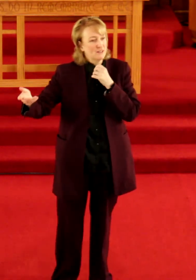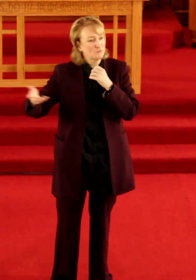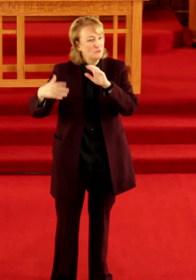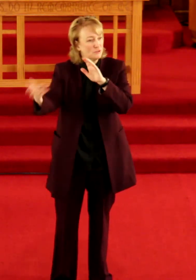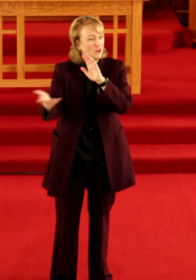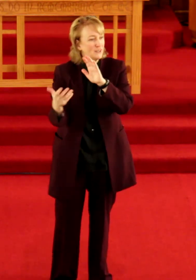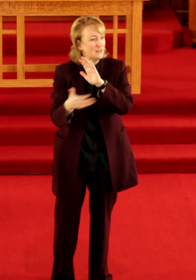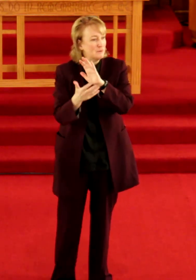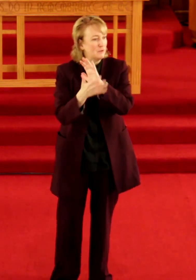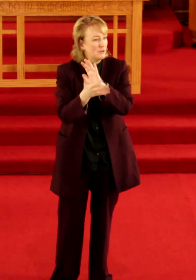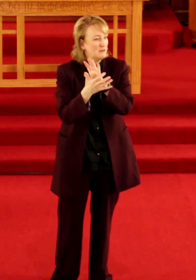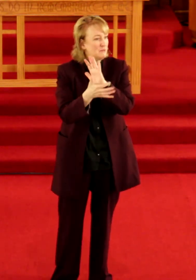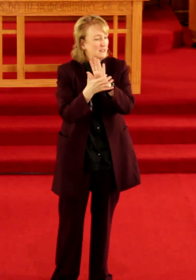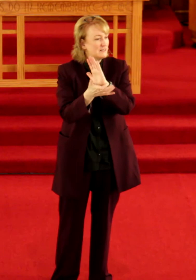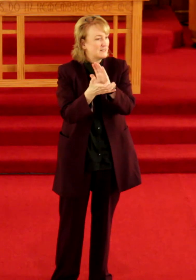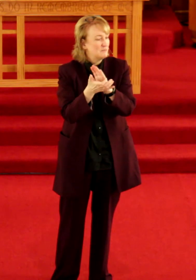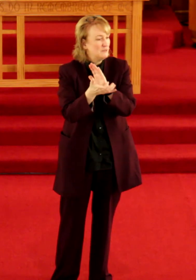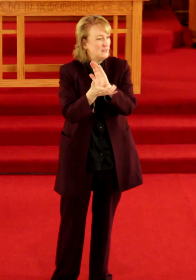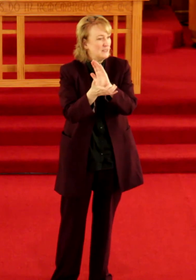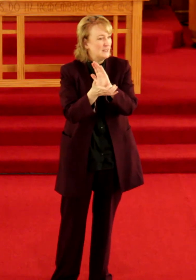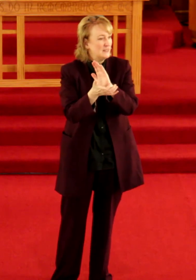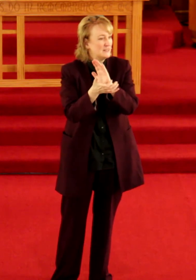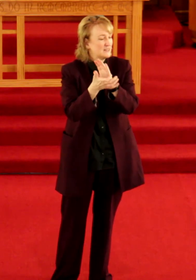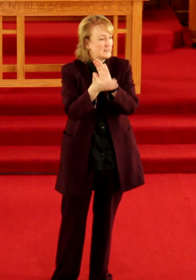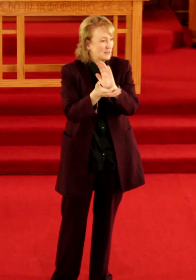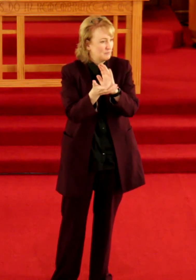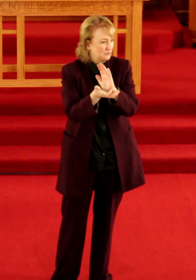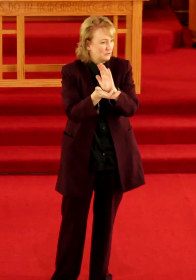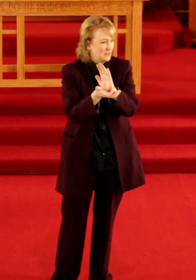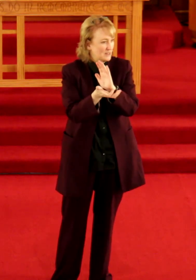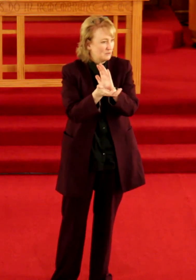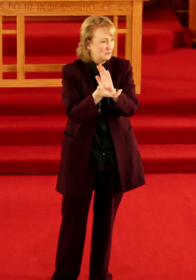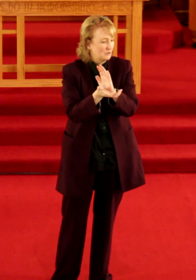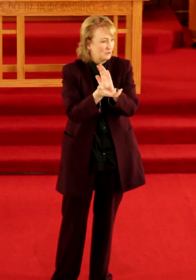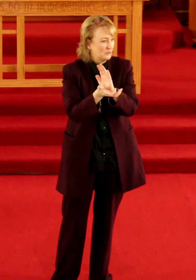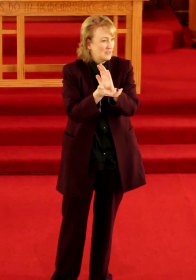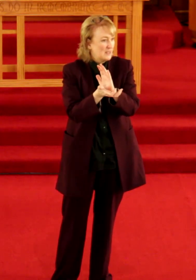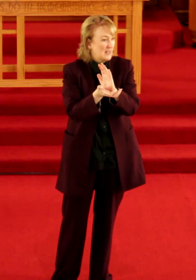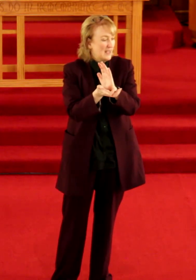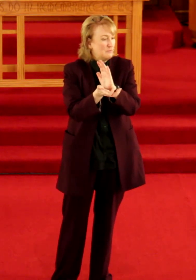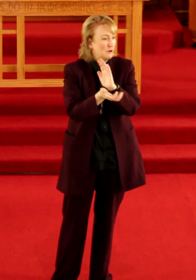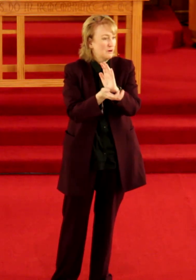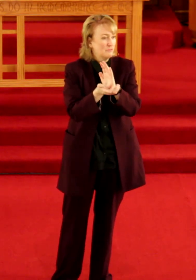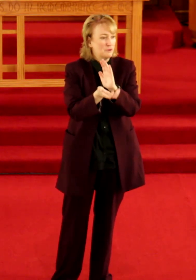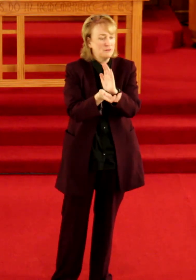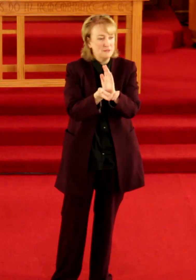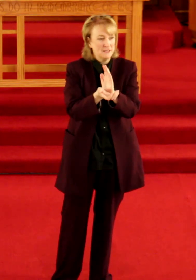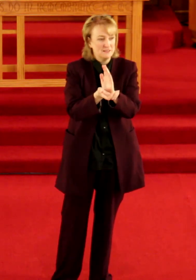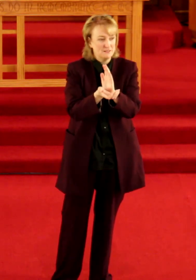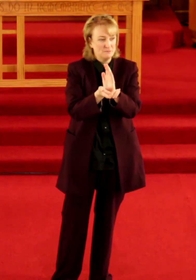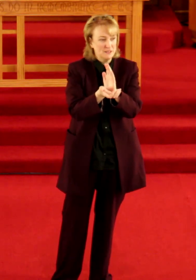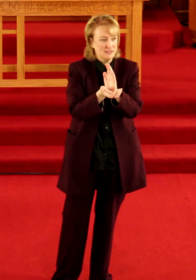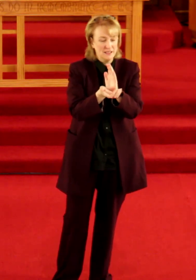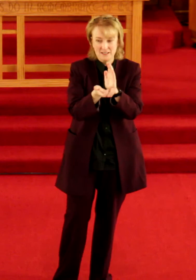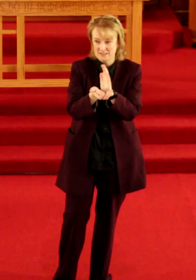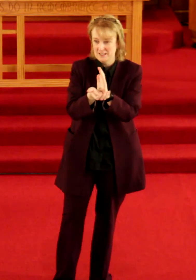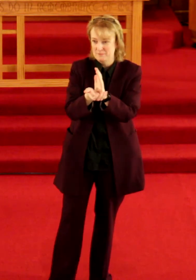us we were talking about what it means to be a disciple in the world and part of what it means to be a disciple